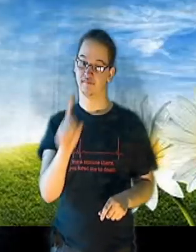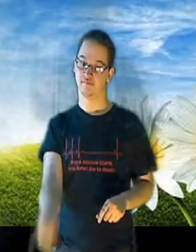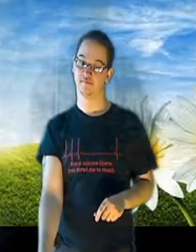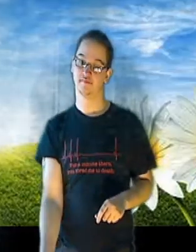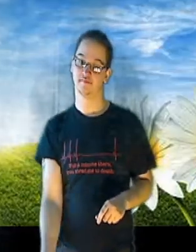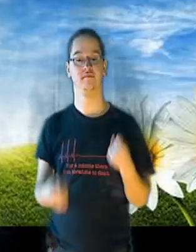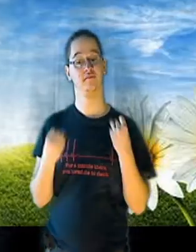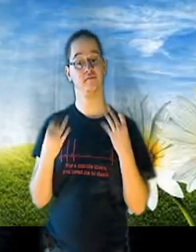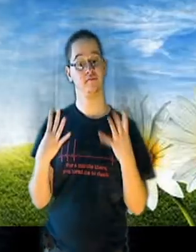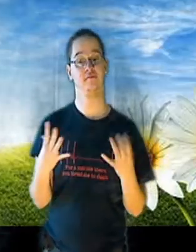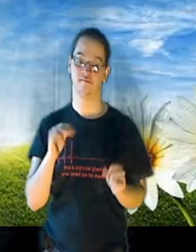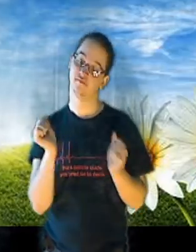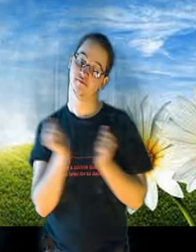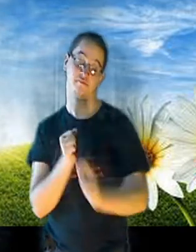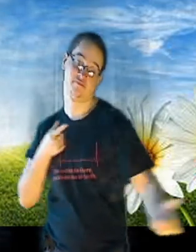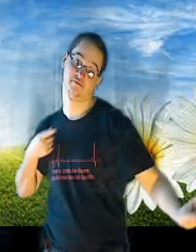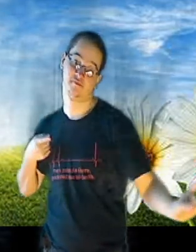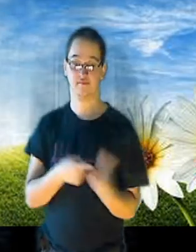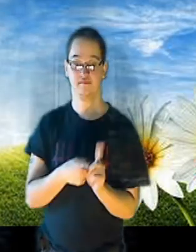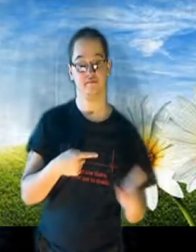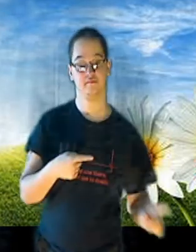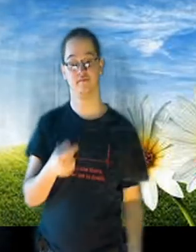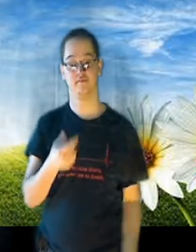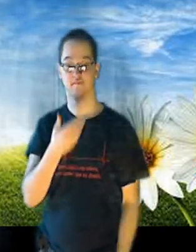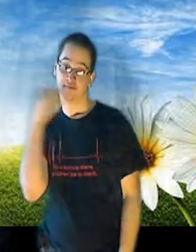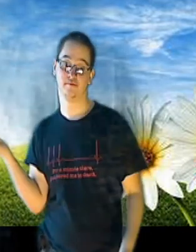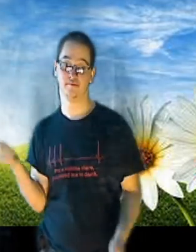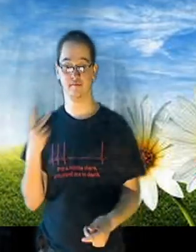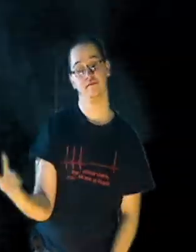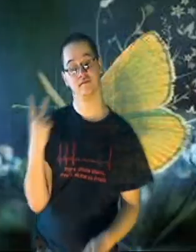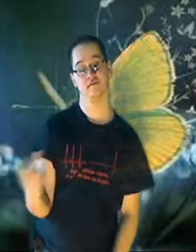It's romantic with you, it's better than true without